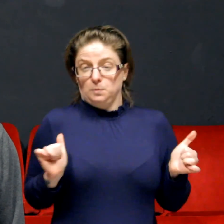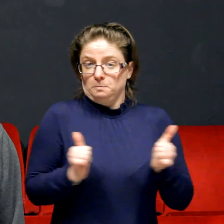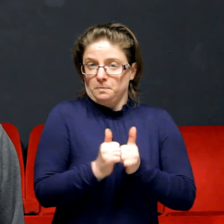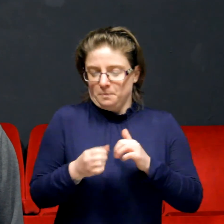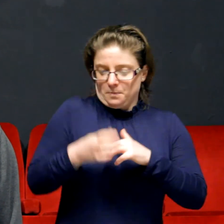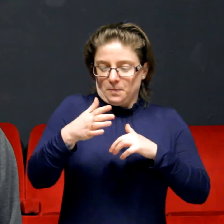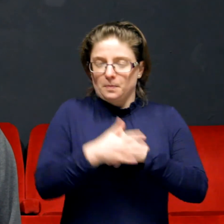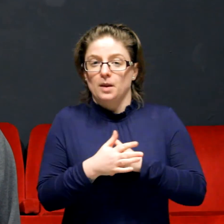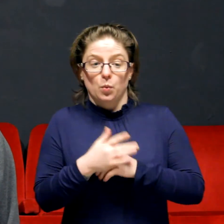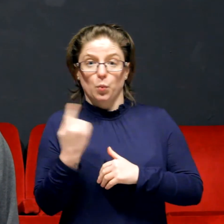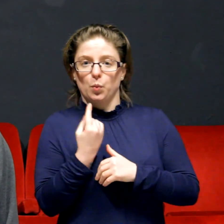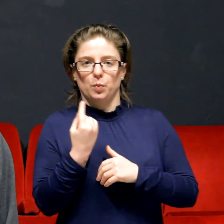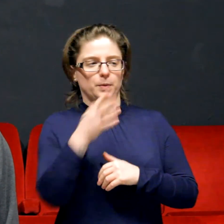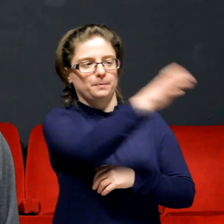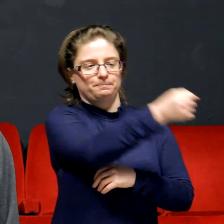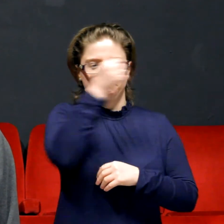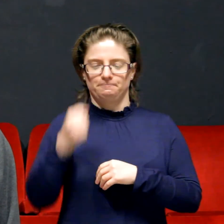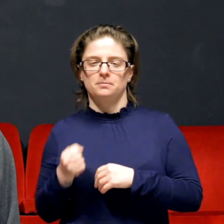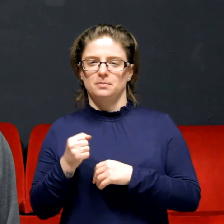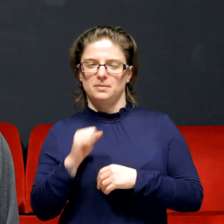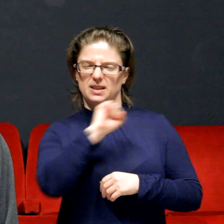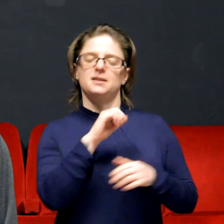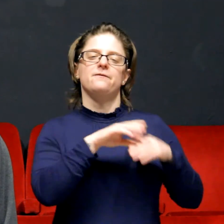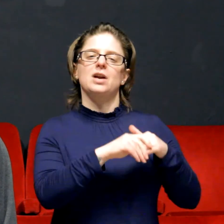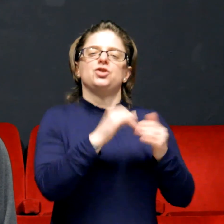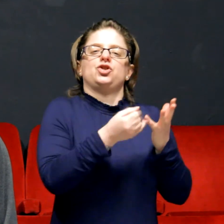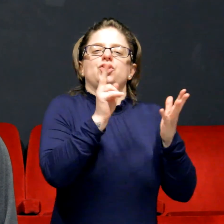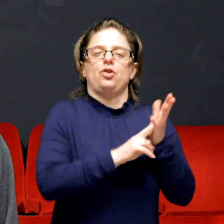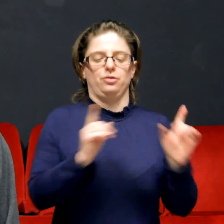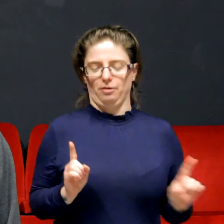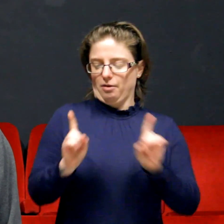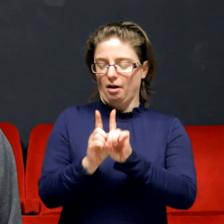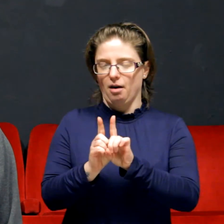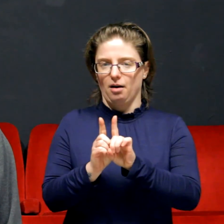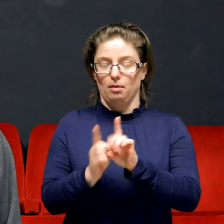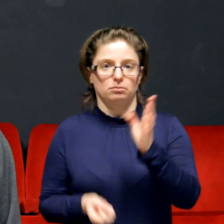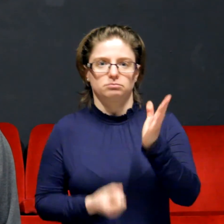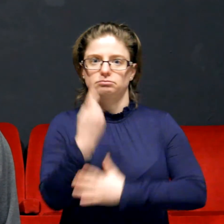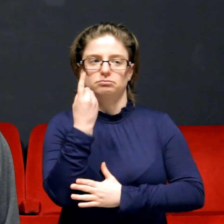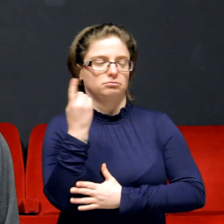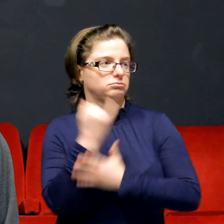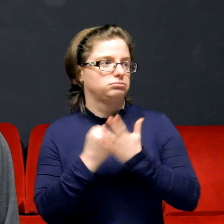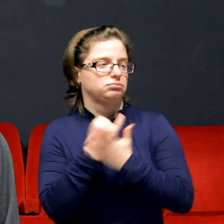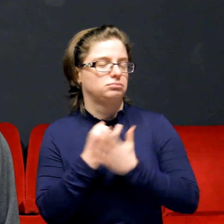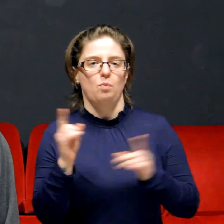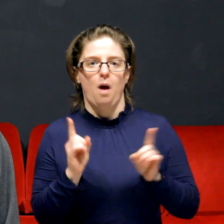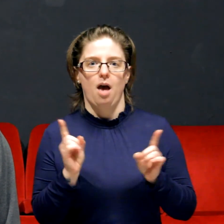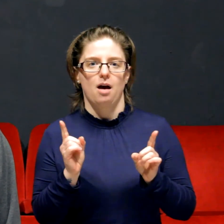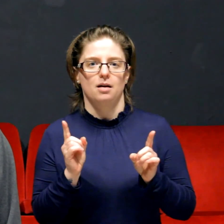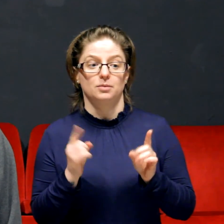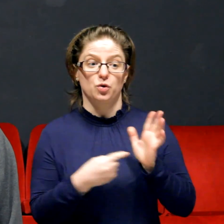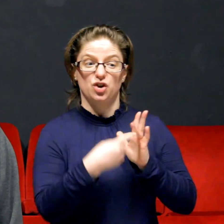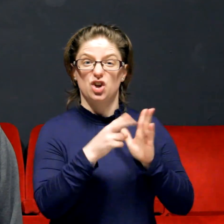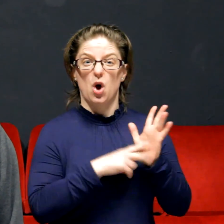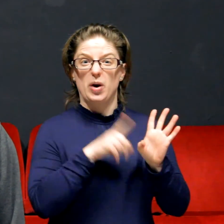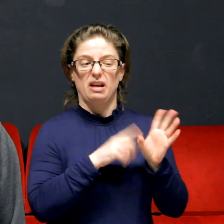old friend's son down as a suitor. What could possibly go wrong? Well, thanks to Tony, just